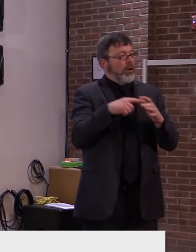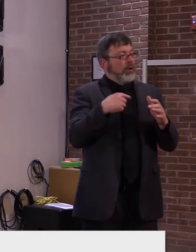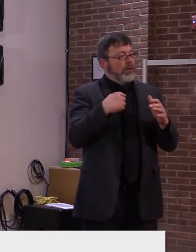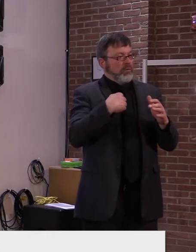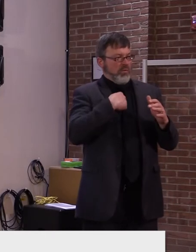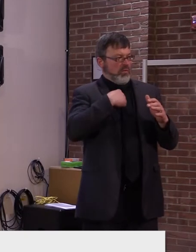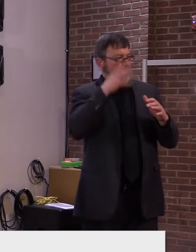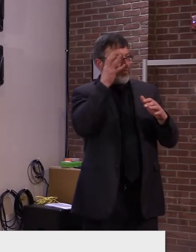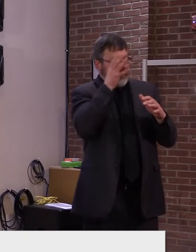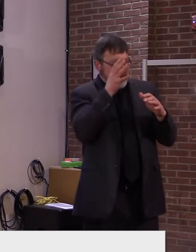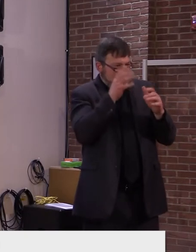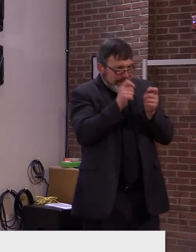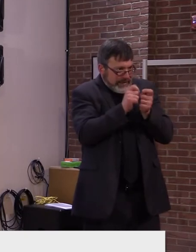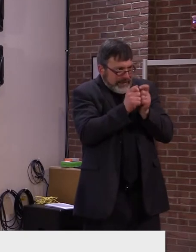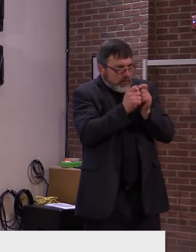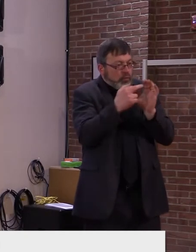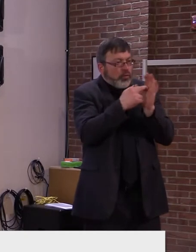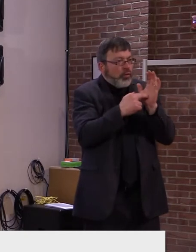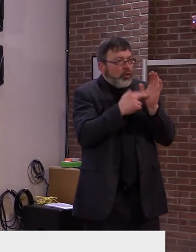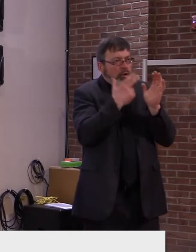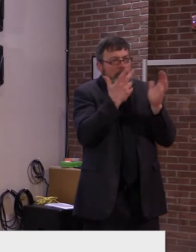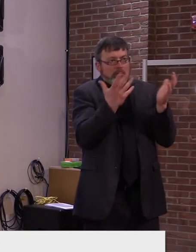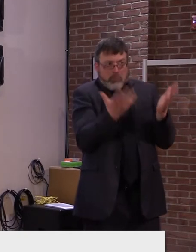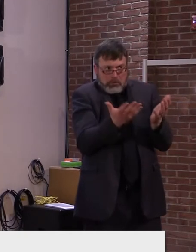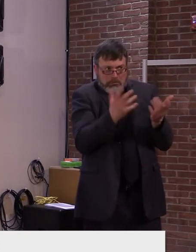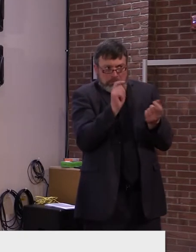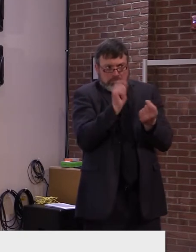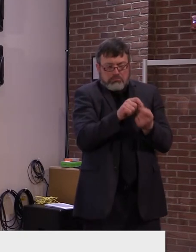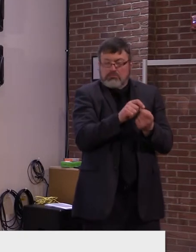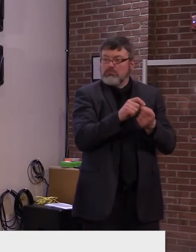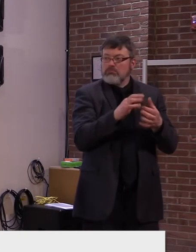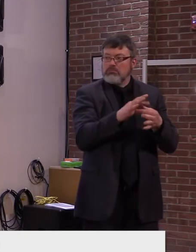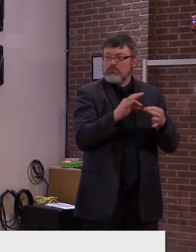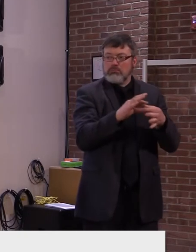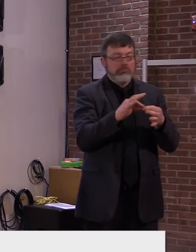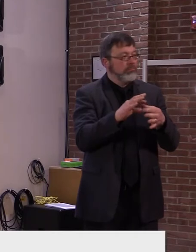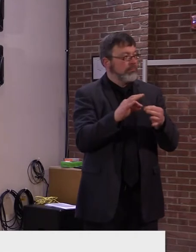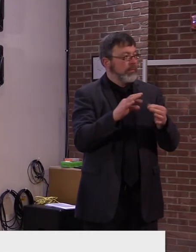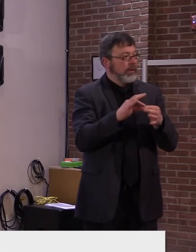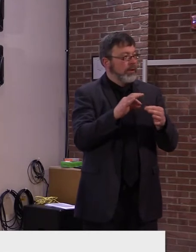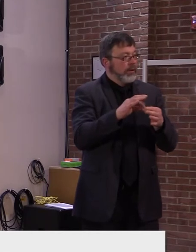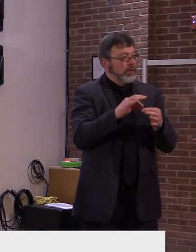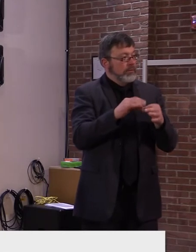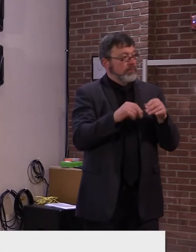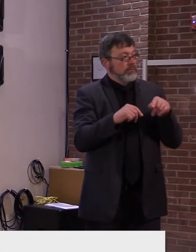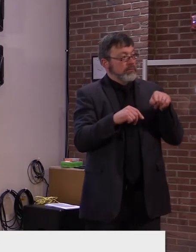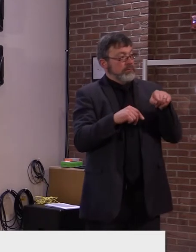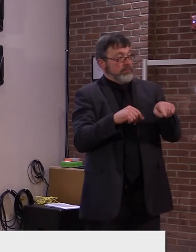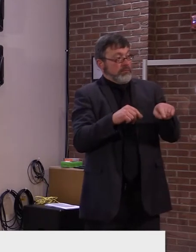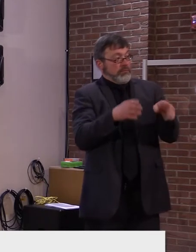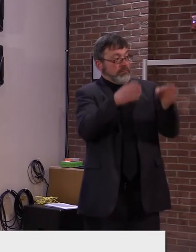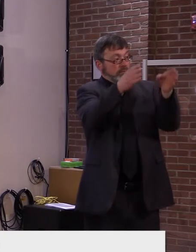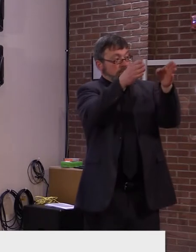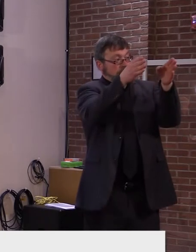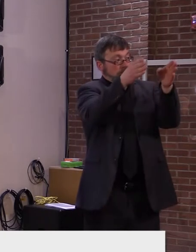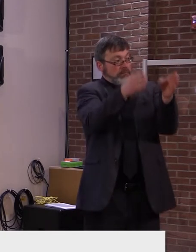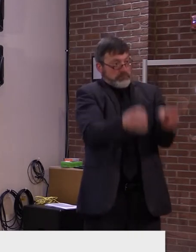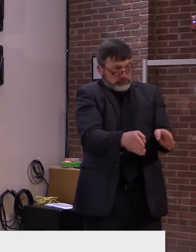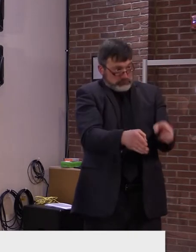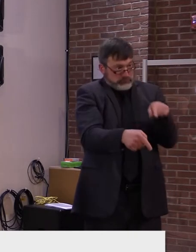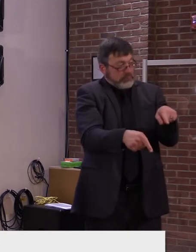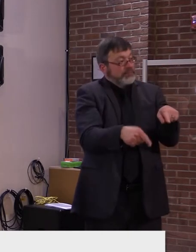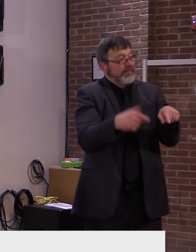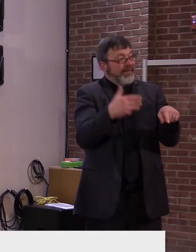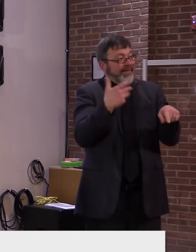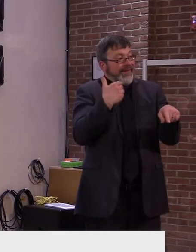Encouragement to use full vaccination status as a factor, but not the sold factor in planning